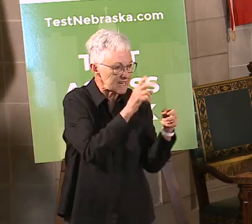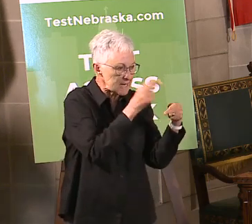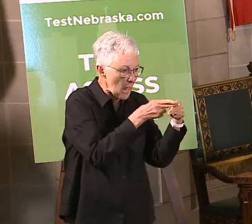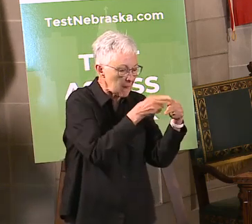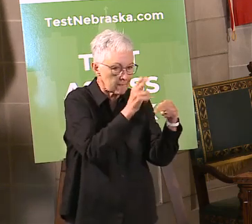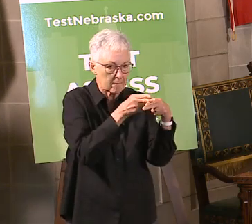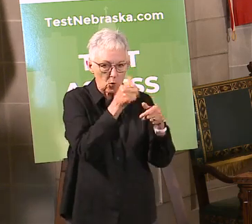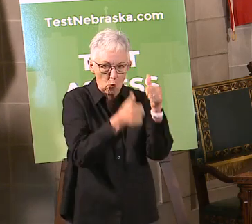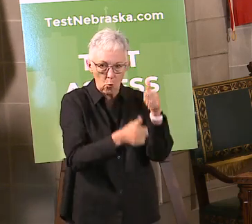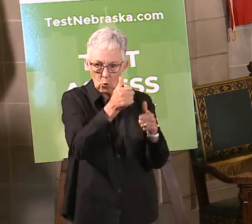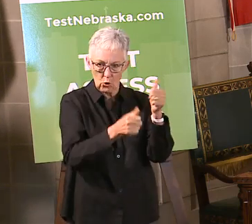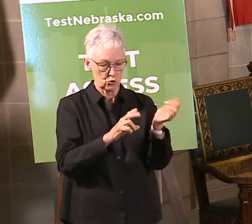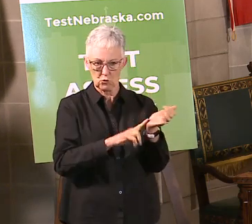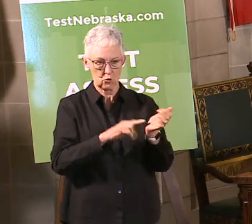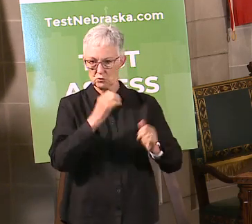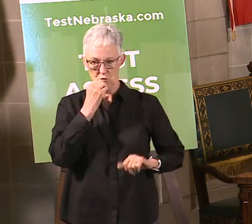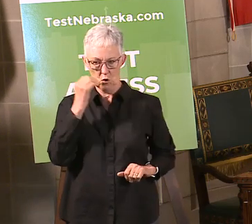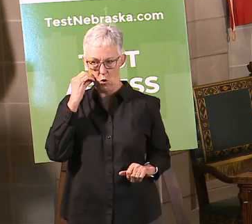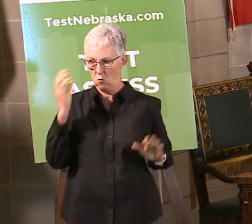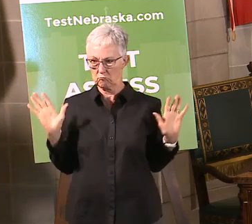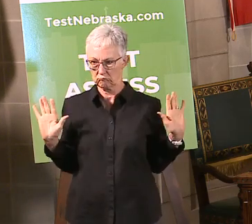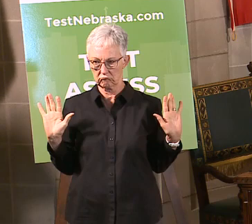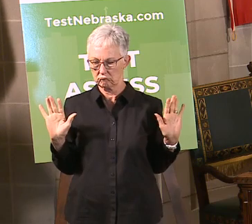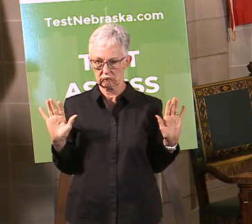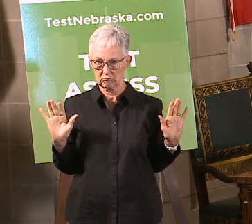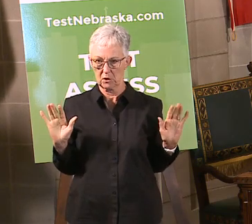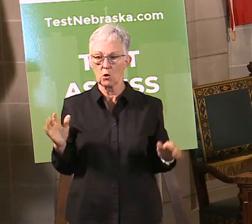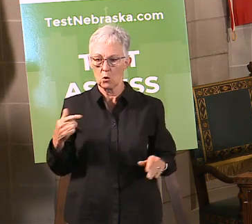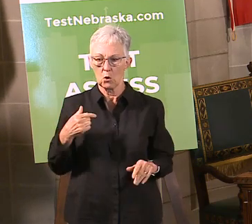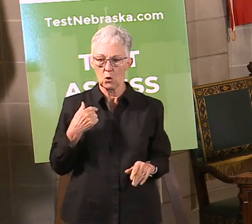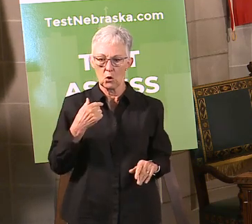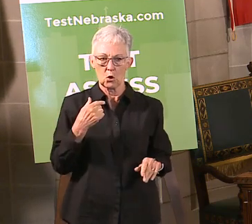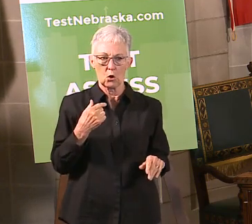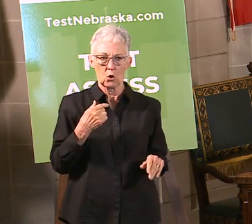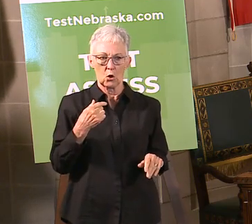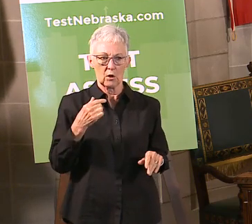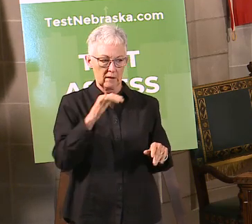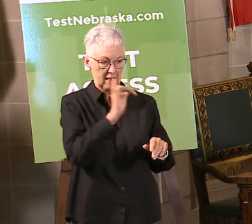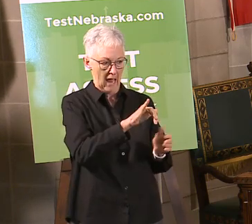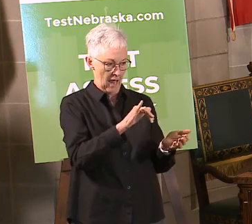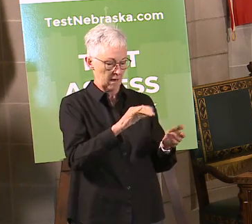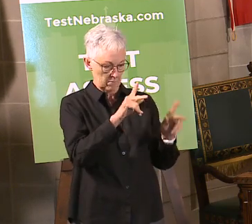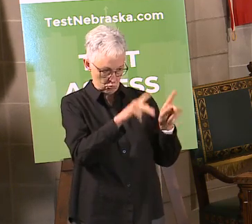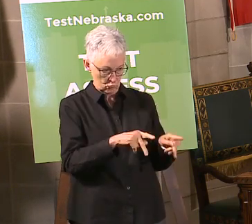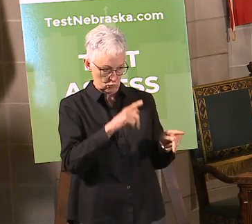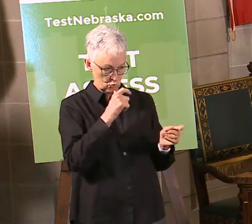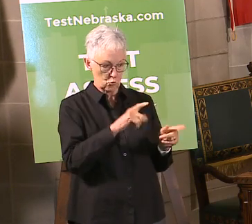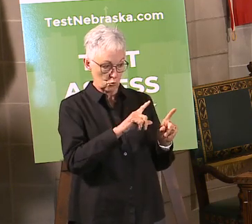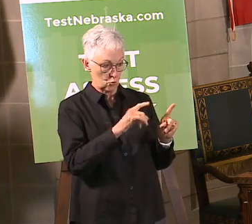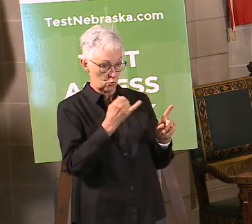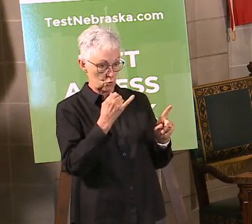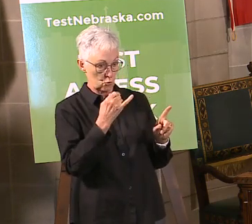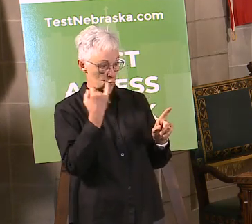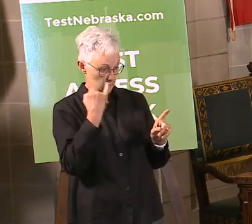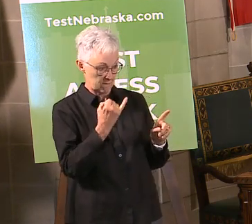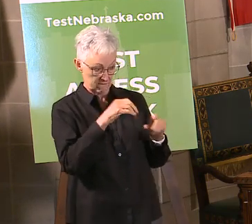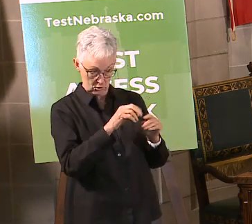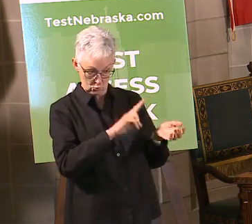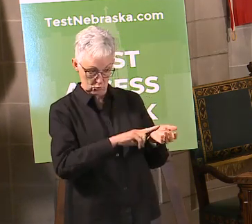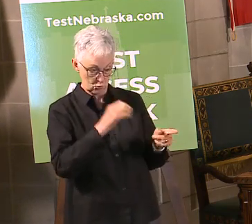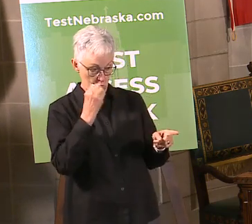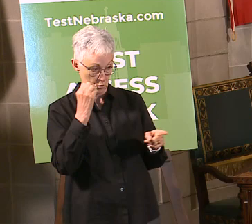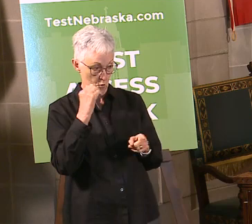family is also not notified when somebody is tested positive. And if you're looking to